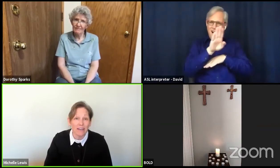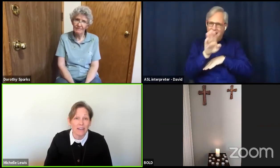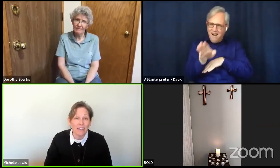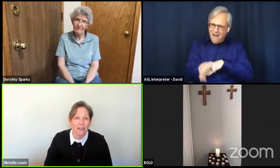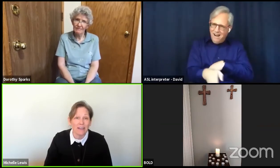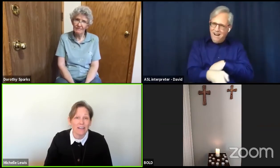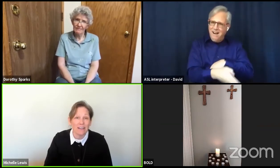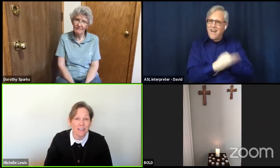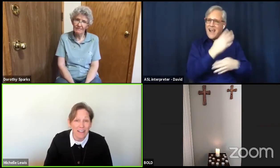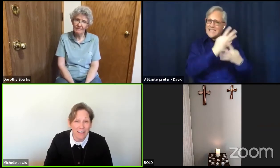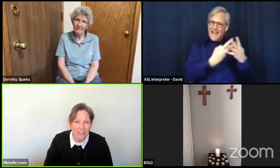Nothing.